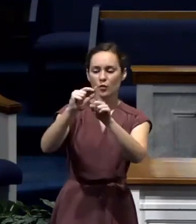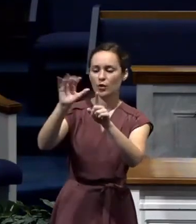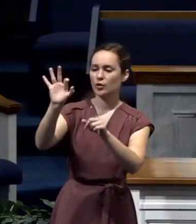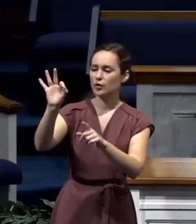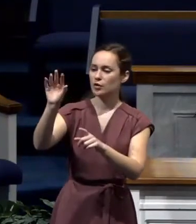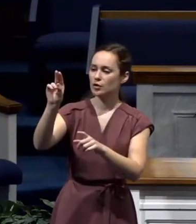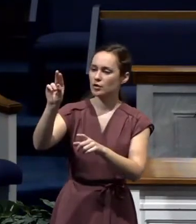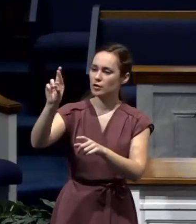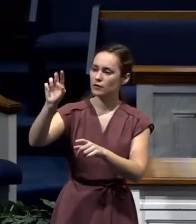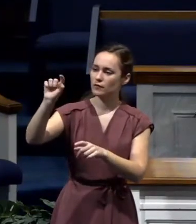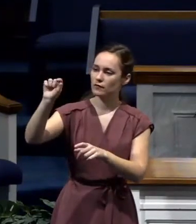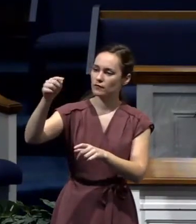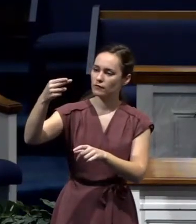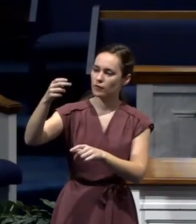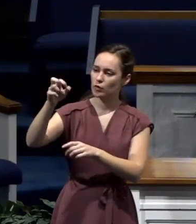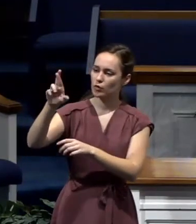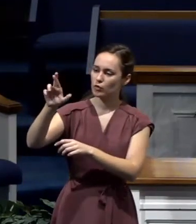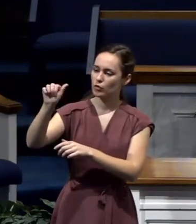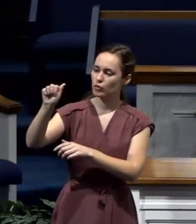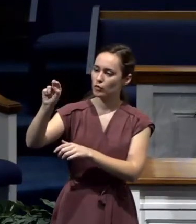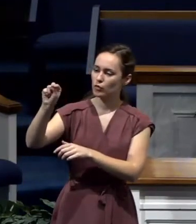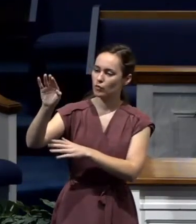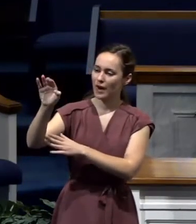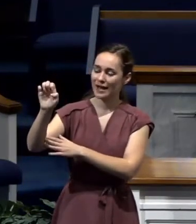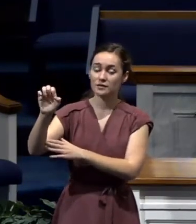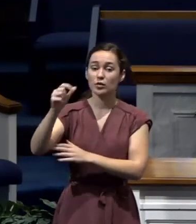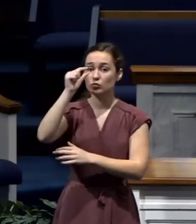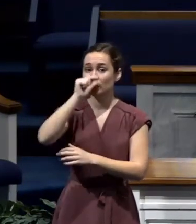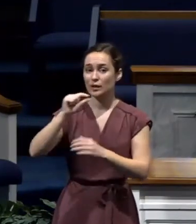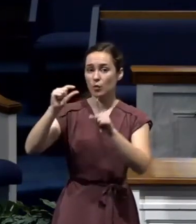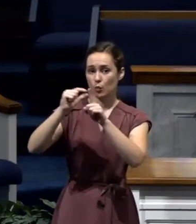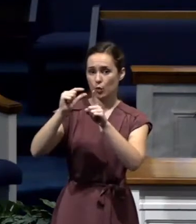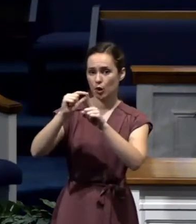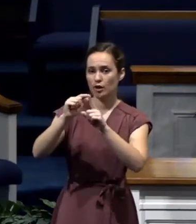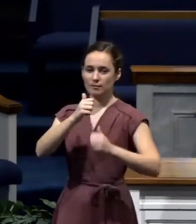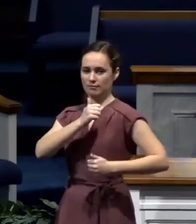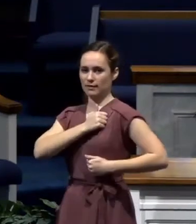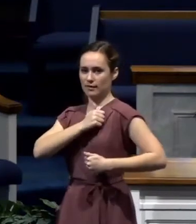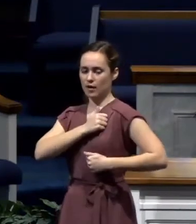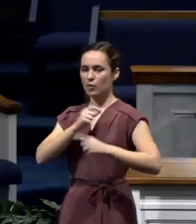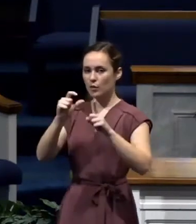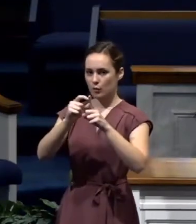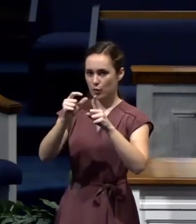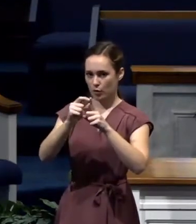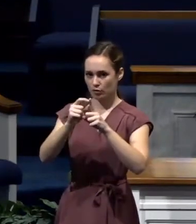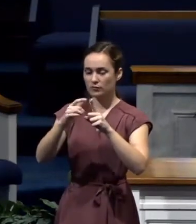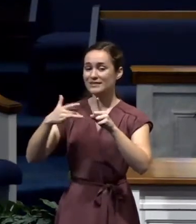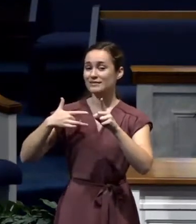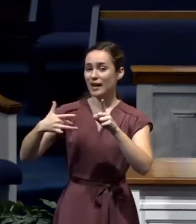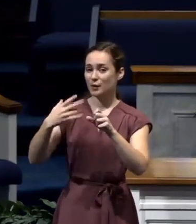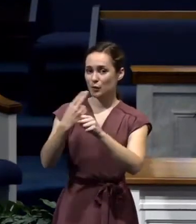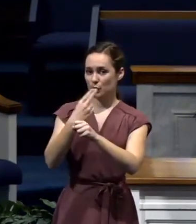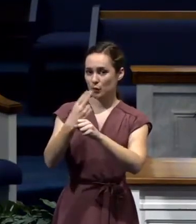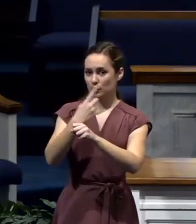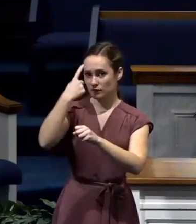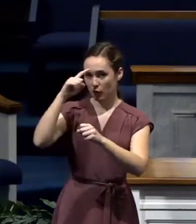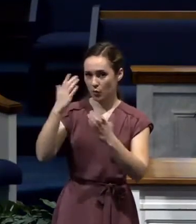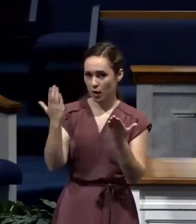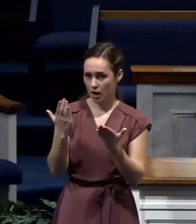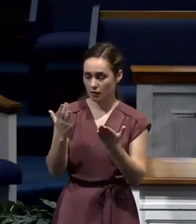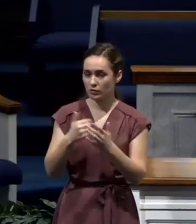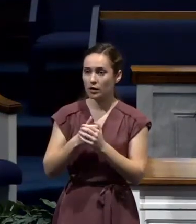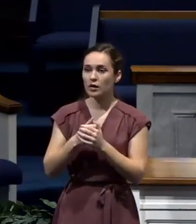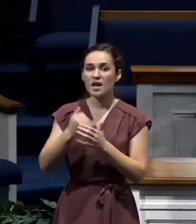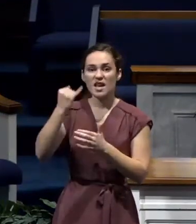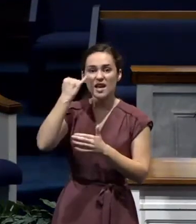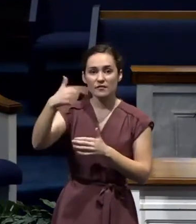And it's the idea of it was used by the military when they were advancing and offensive and the